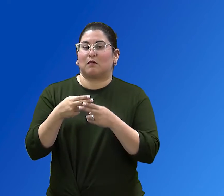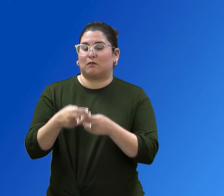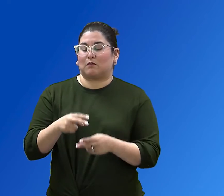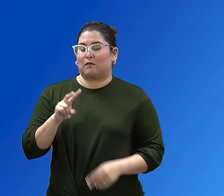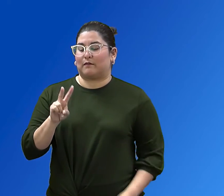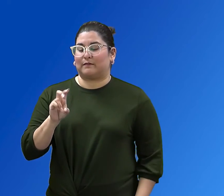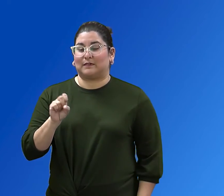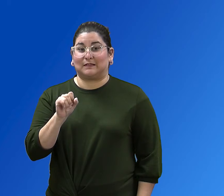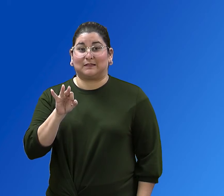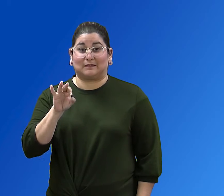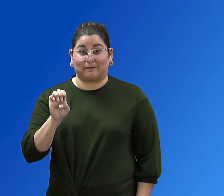V-SAFE.